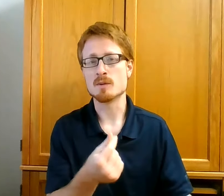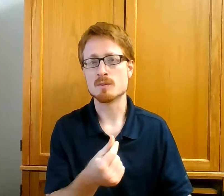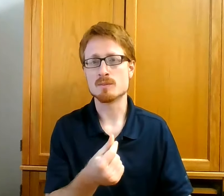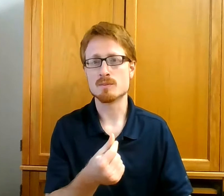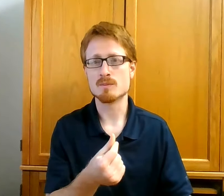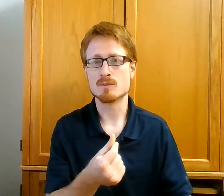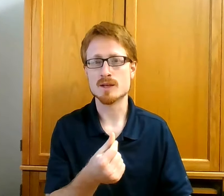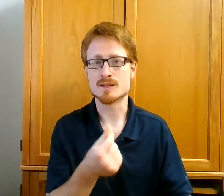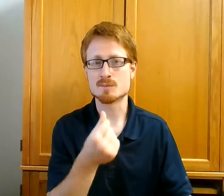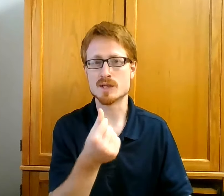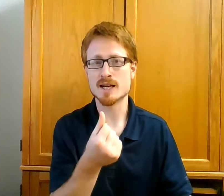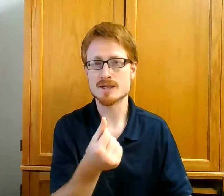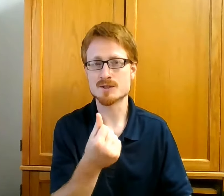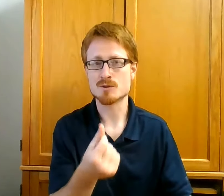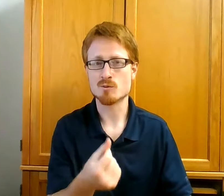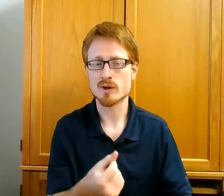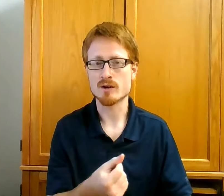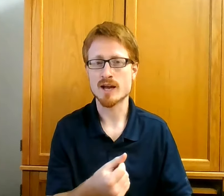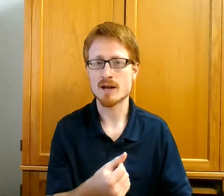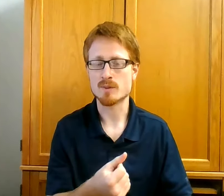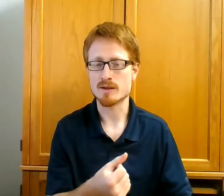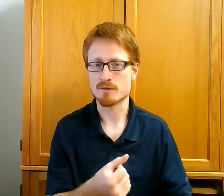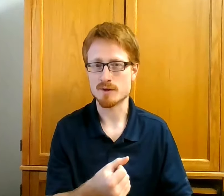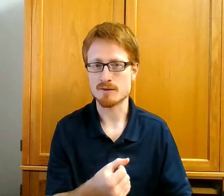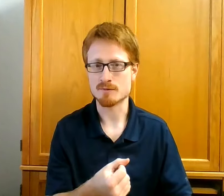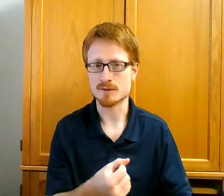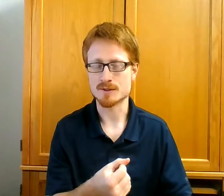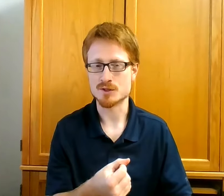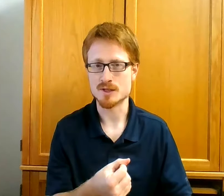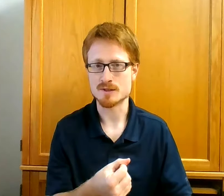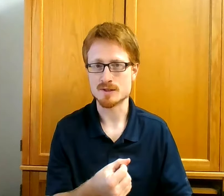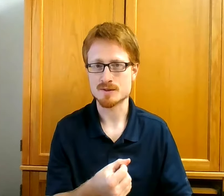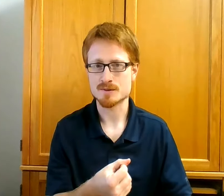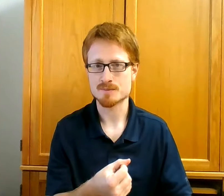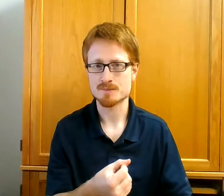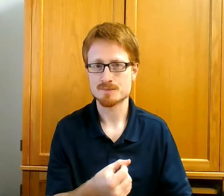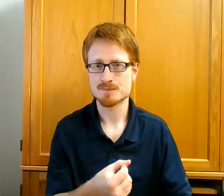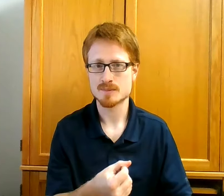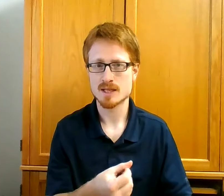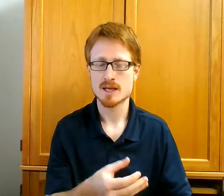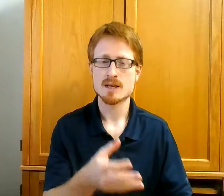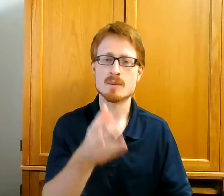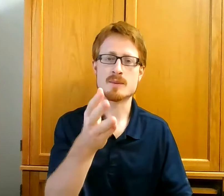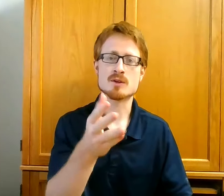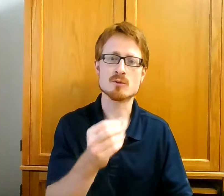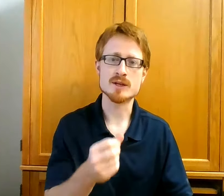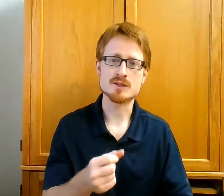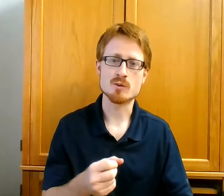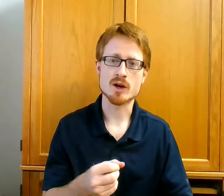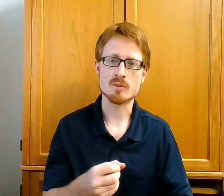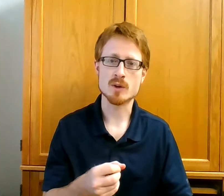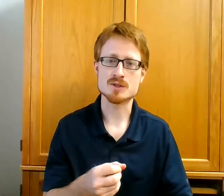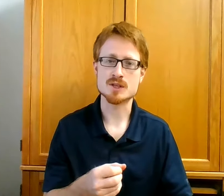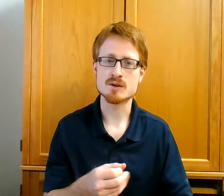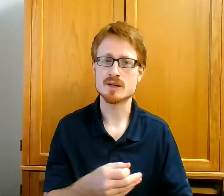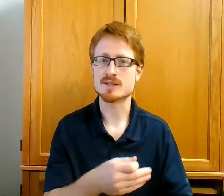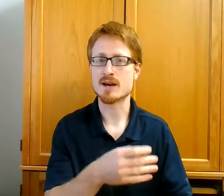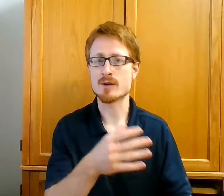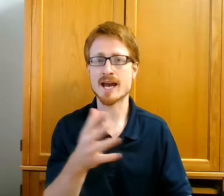Maybe it's because we are not being faithful to Jesus. Maybe the reason we aren't persecuted is that we